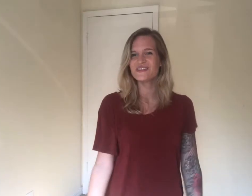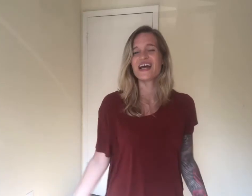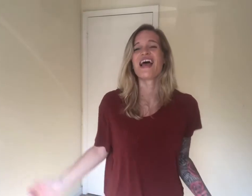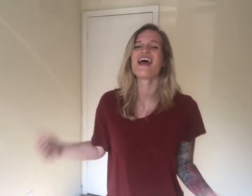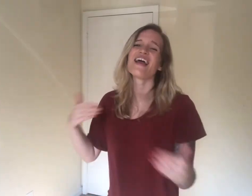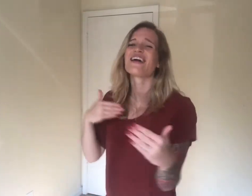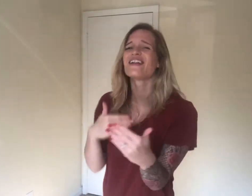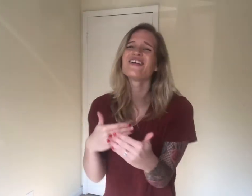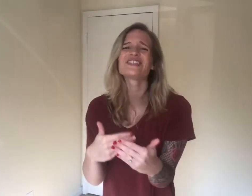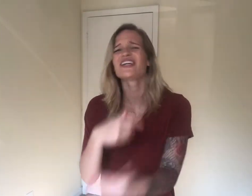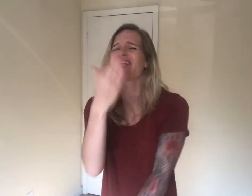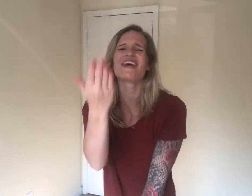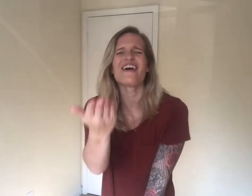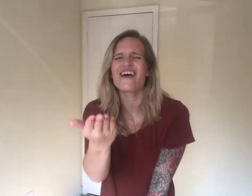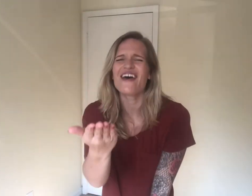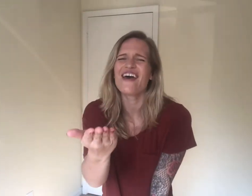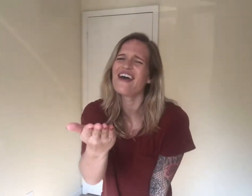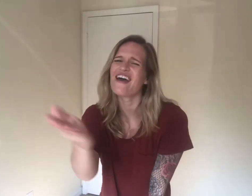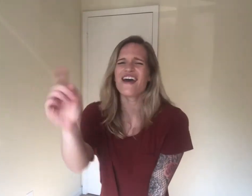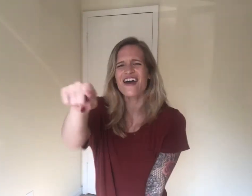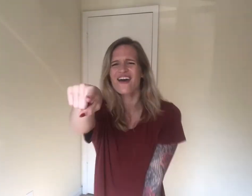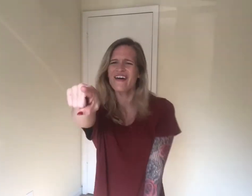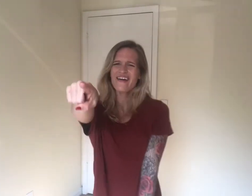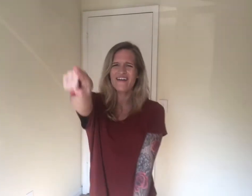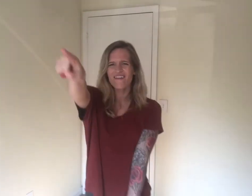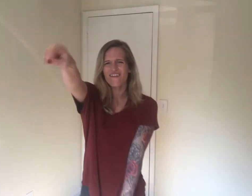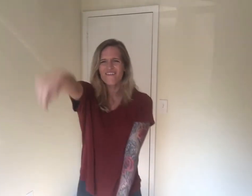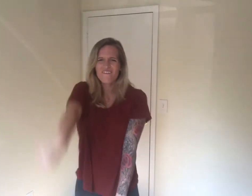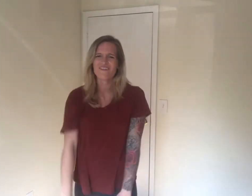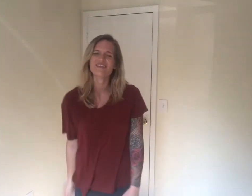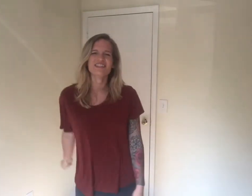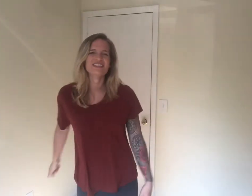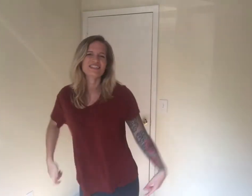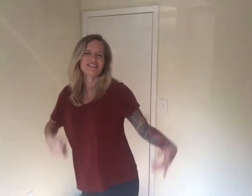Closer to you Closer Closer